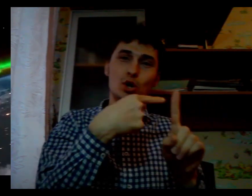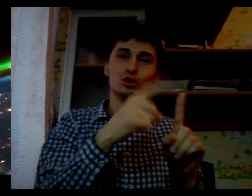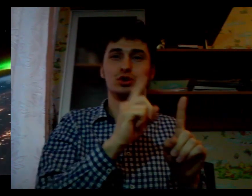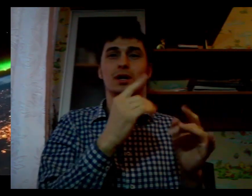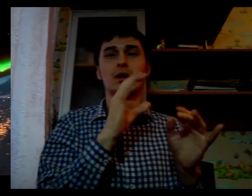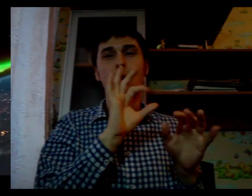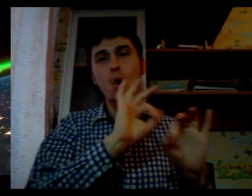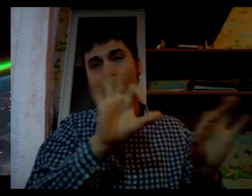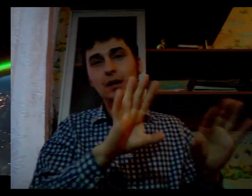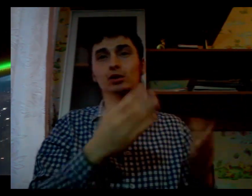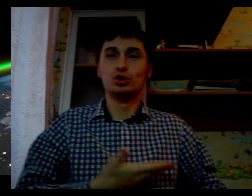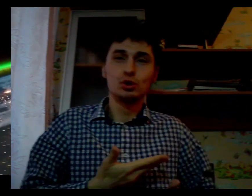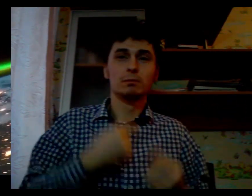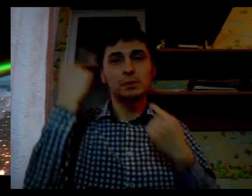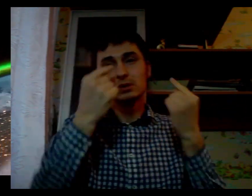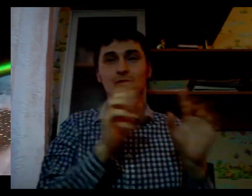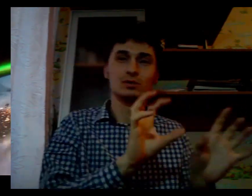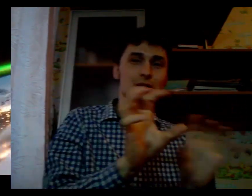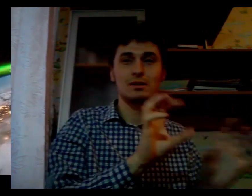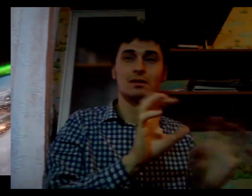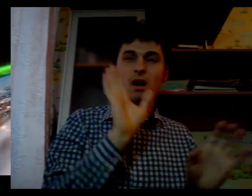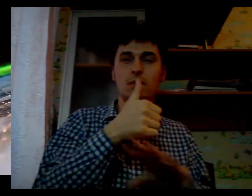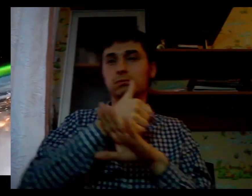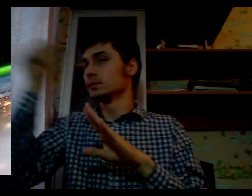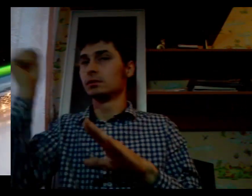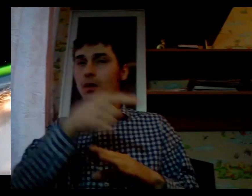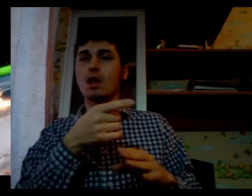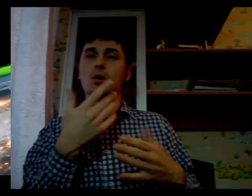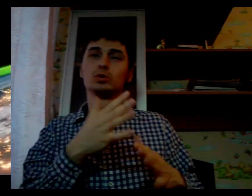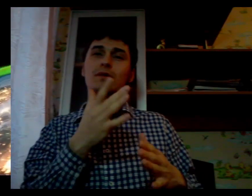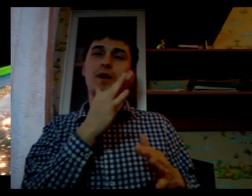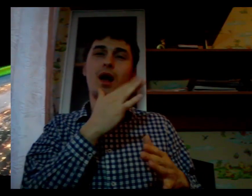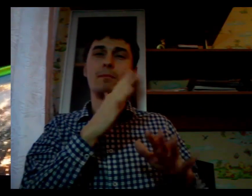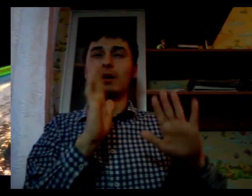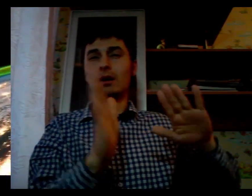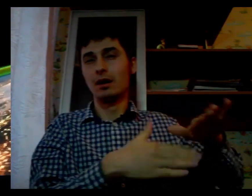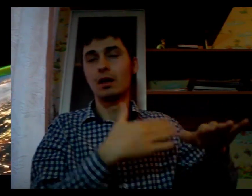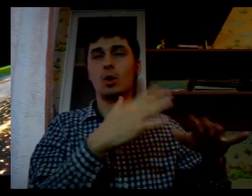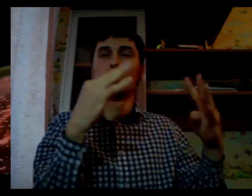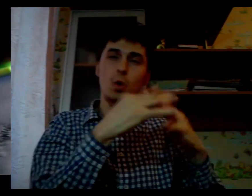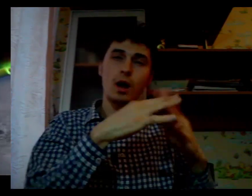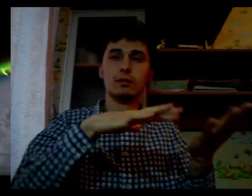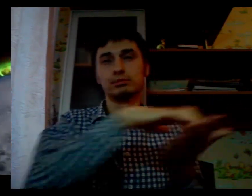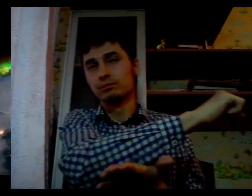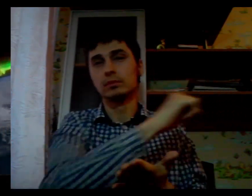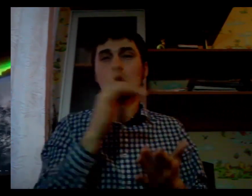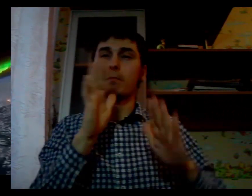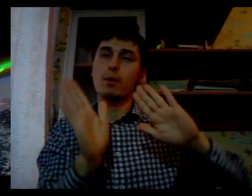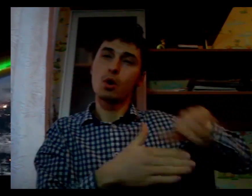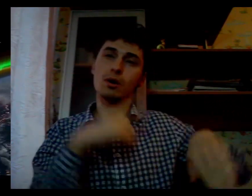Realizing this goal will require an intrapreneurial spirit, an a new generation of scientists in a...